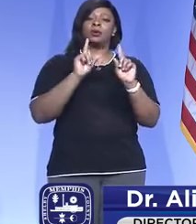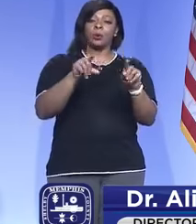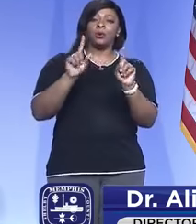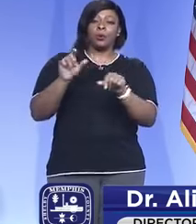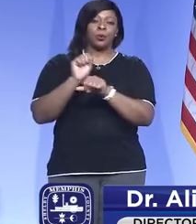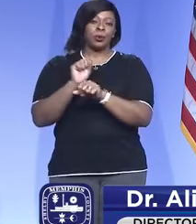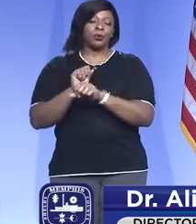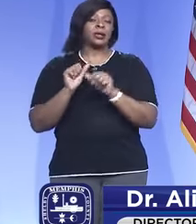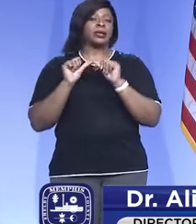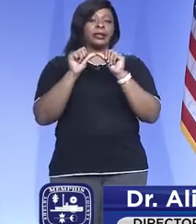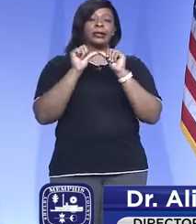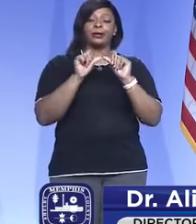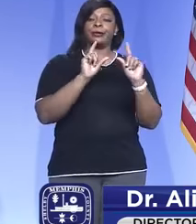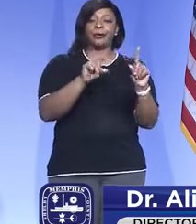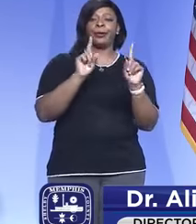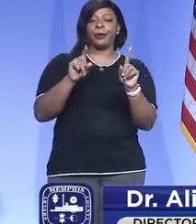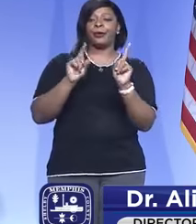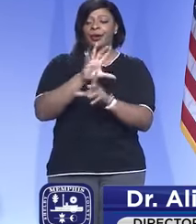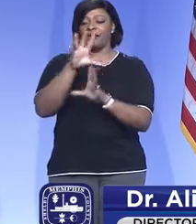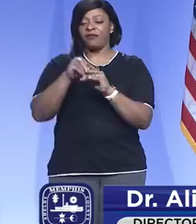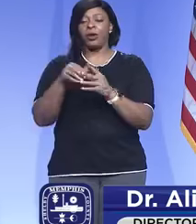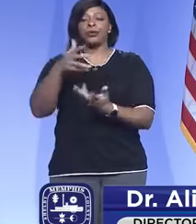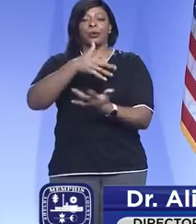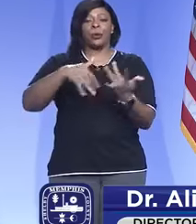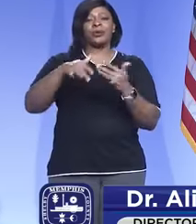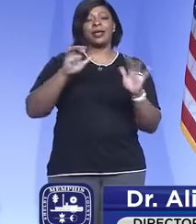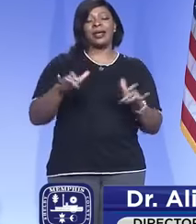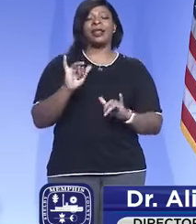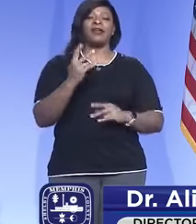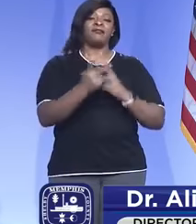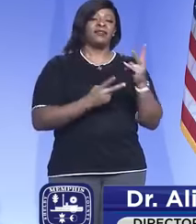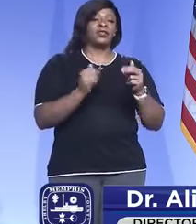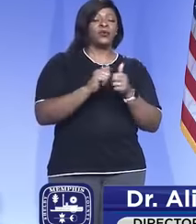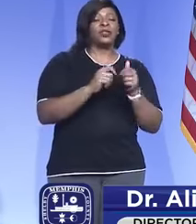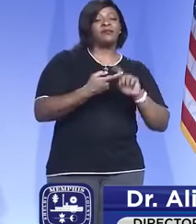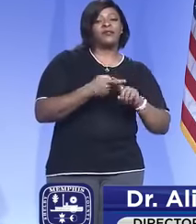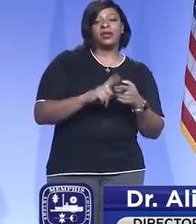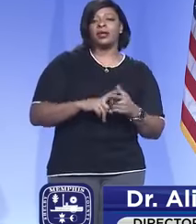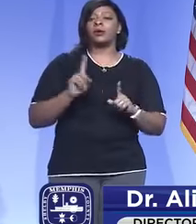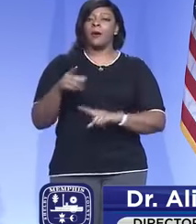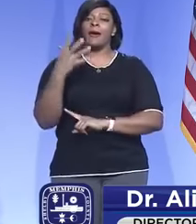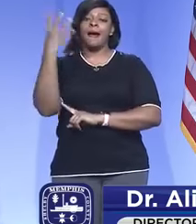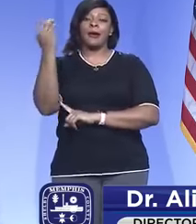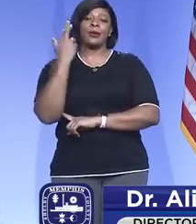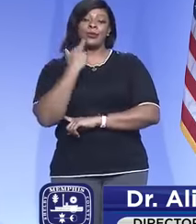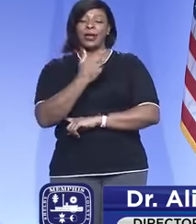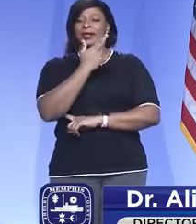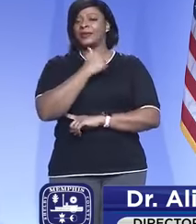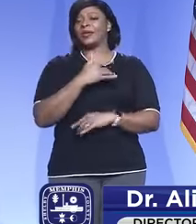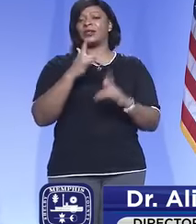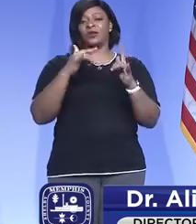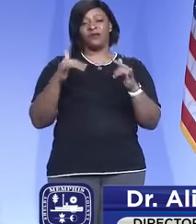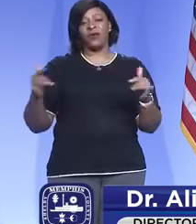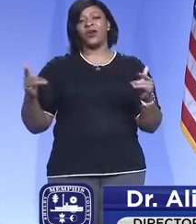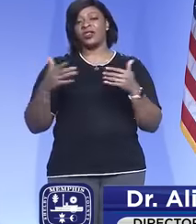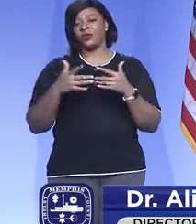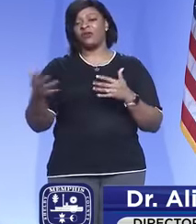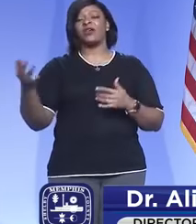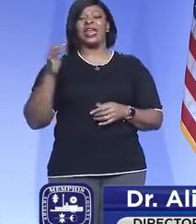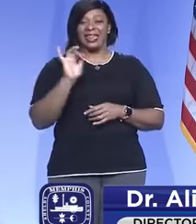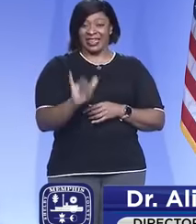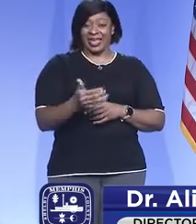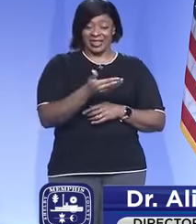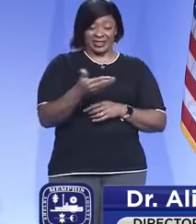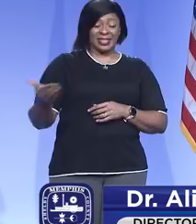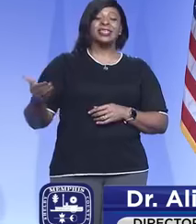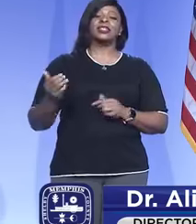work, and they continue to go engage in social activities like visit with friends, go out to restaurants, and so on and so forth. So those